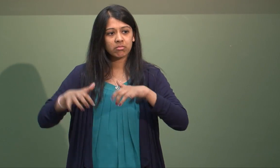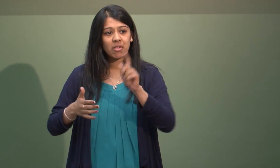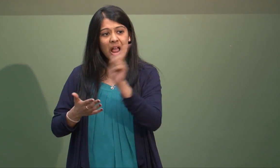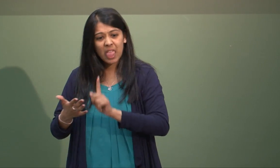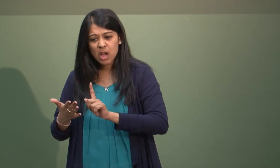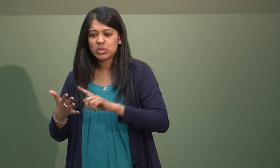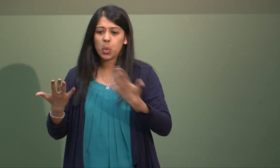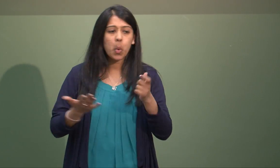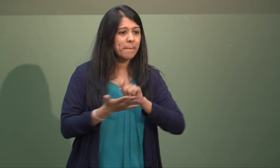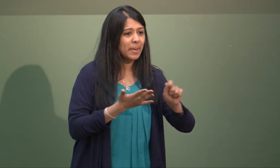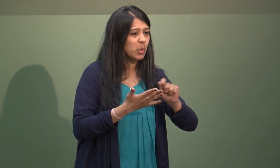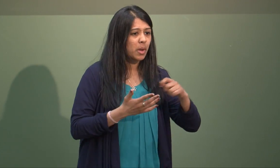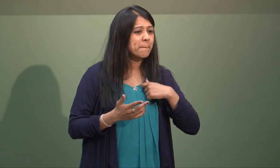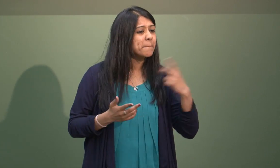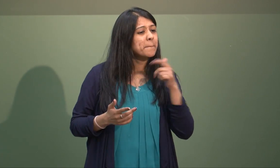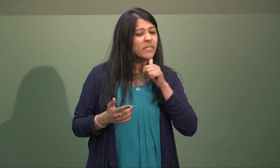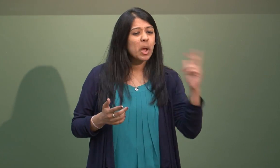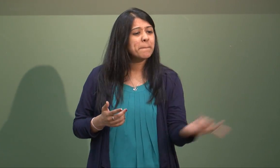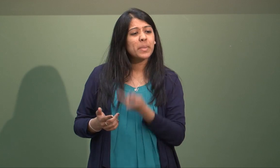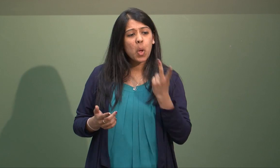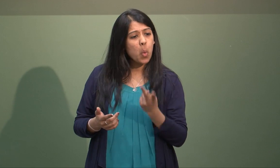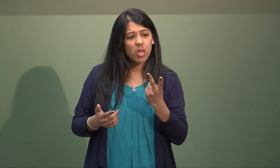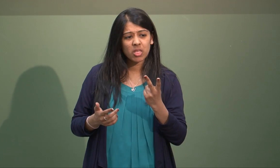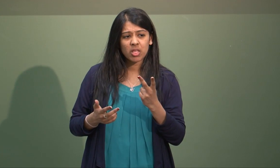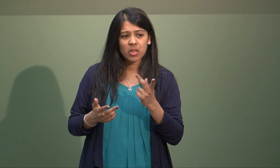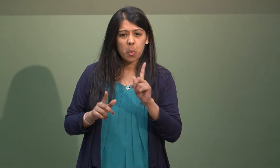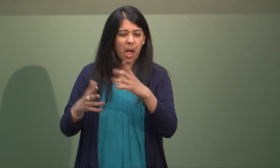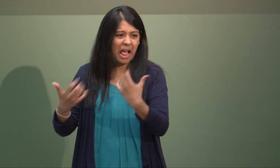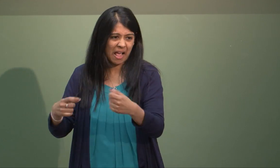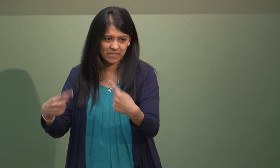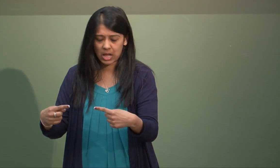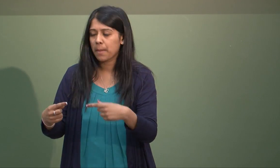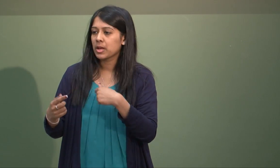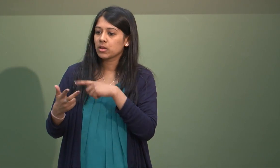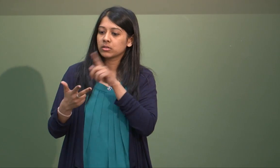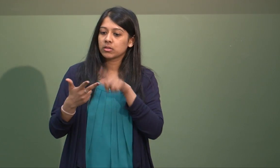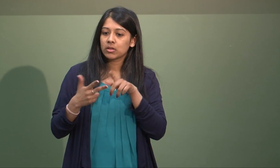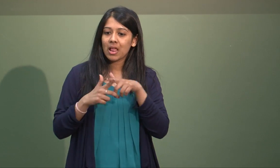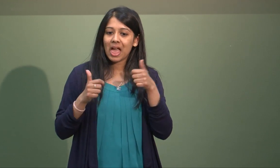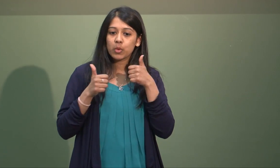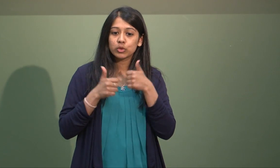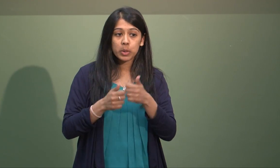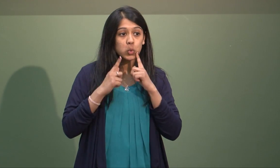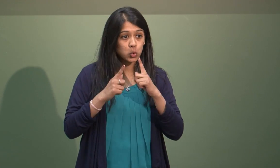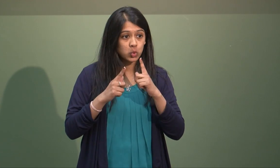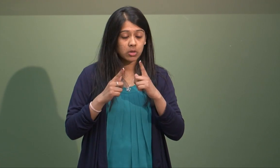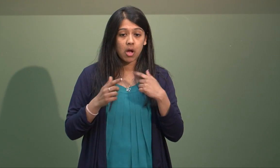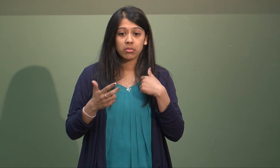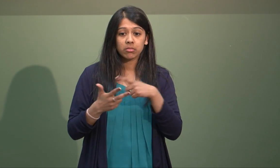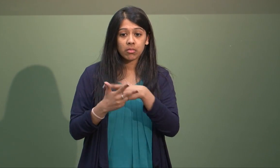takers and you know there might be electric note takers or manual note takers both, whatever was available at the time. And I had a language